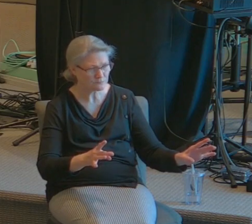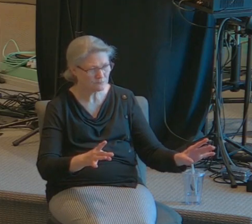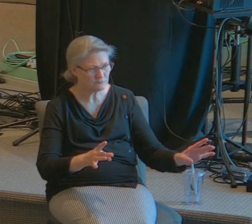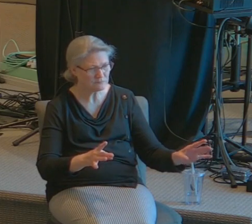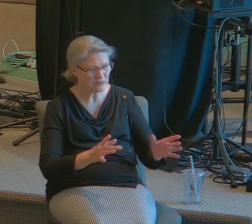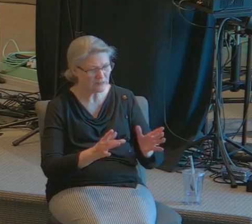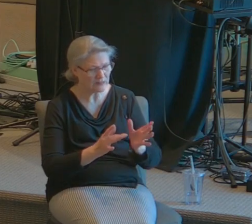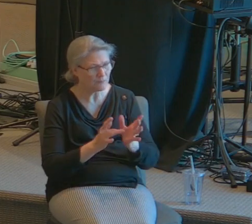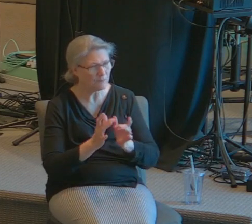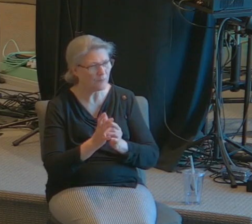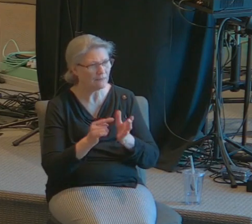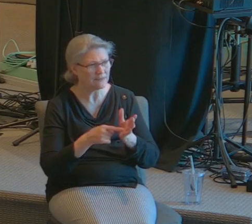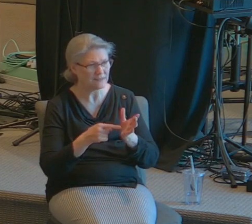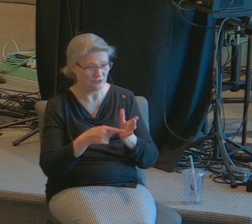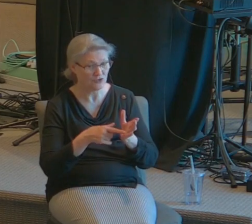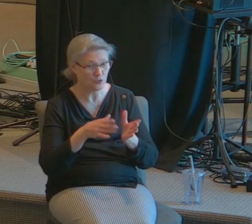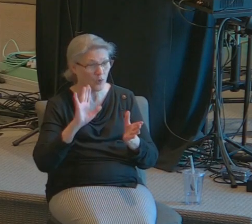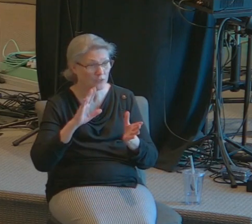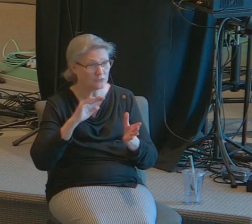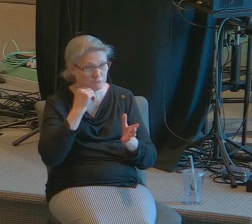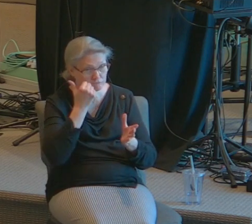the bible said she was